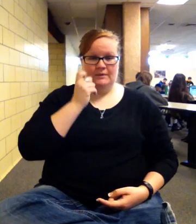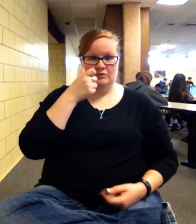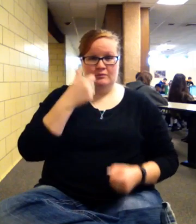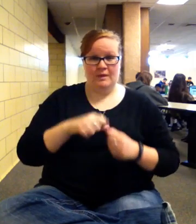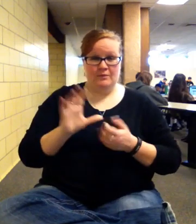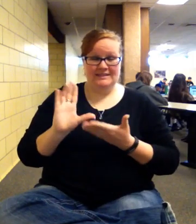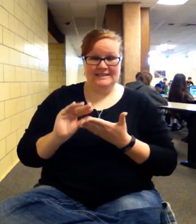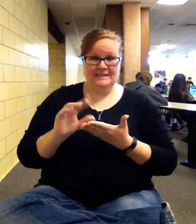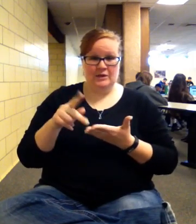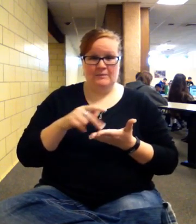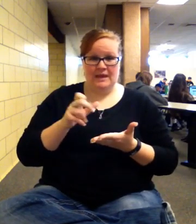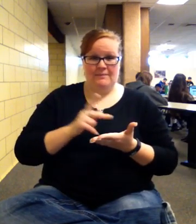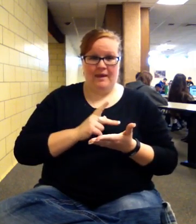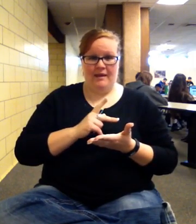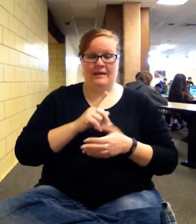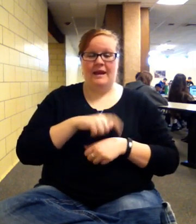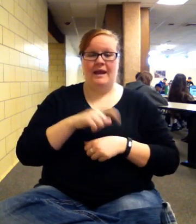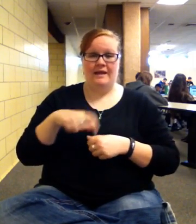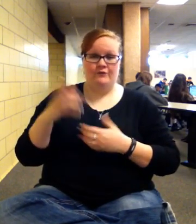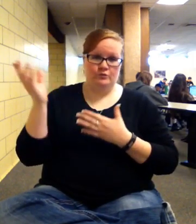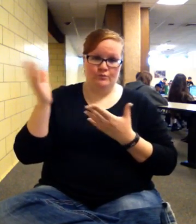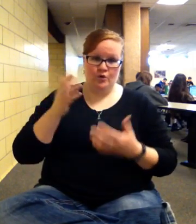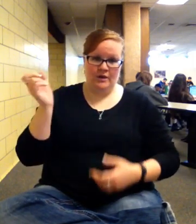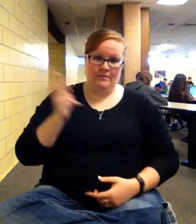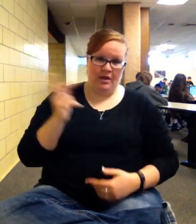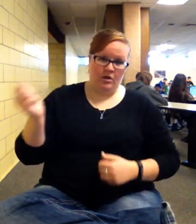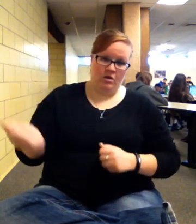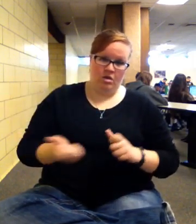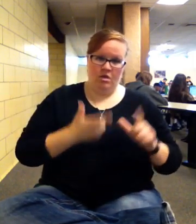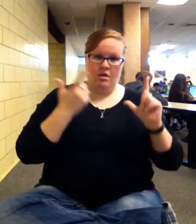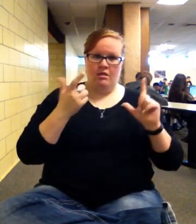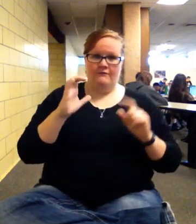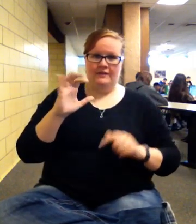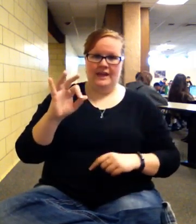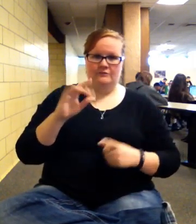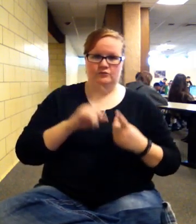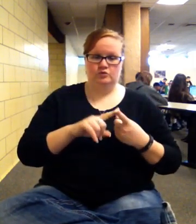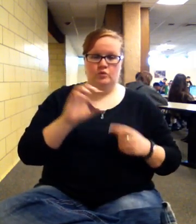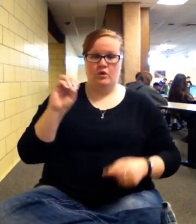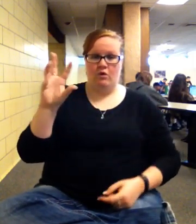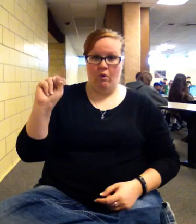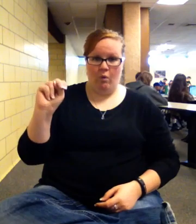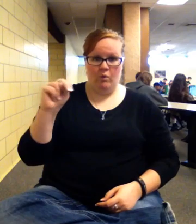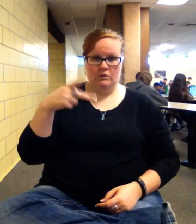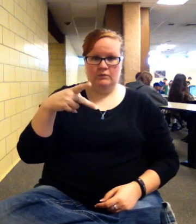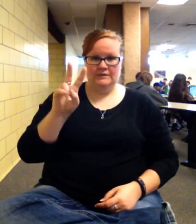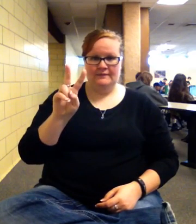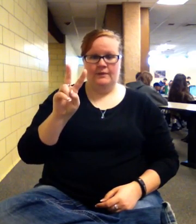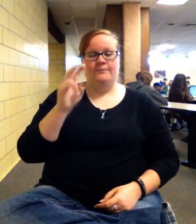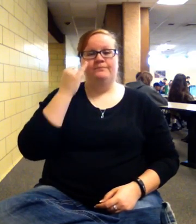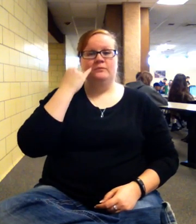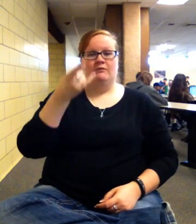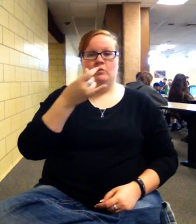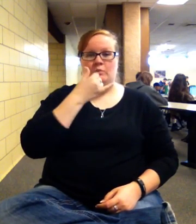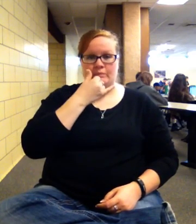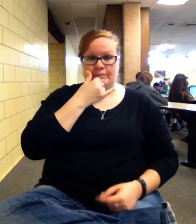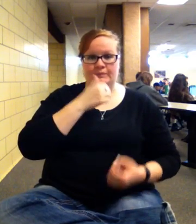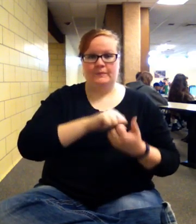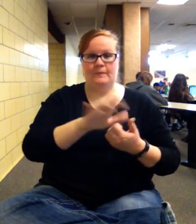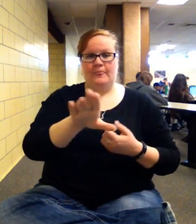period, I have to bring each of the cash flows back to its own present value. So if you make a mistake with your N, or you